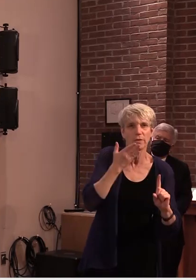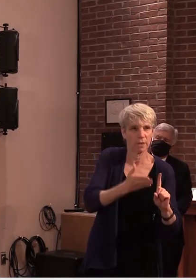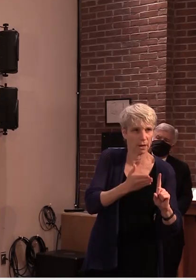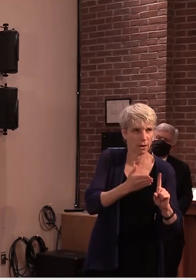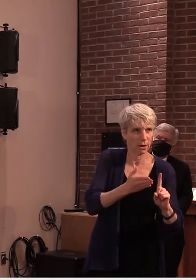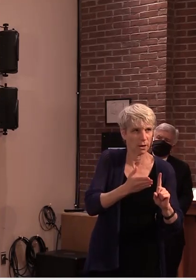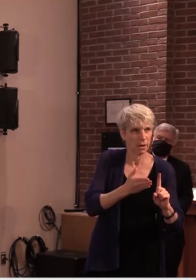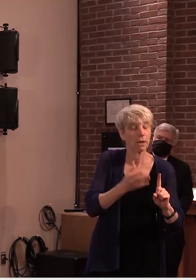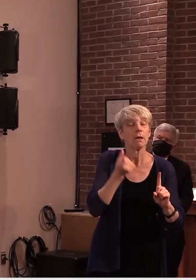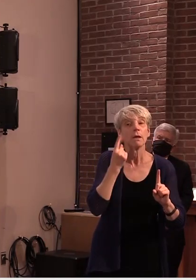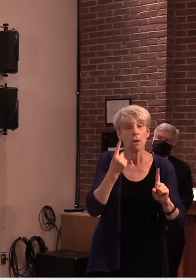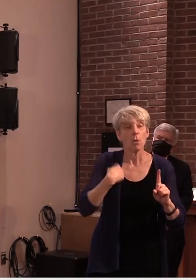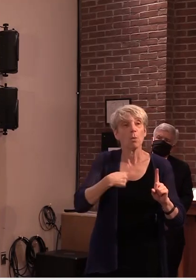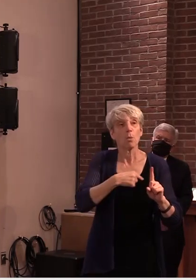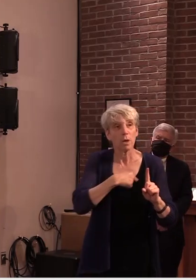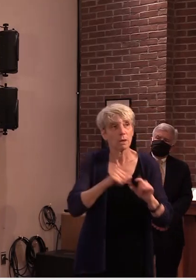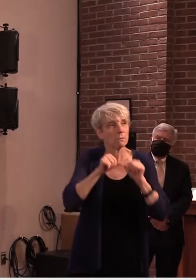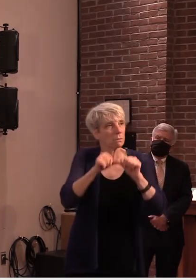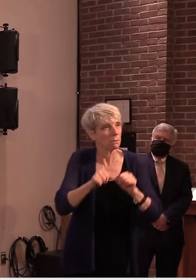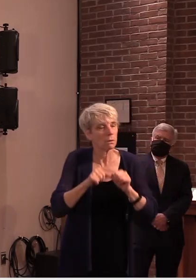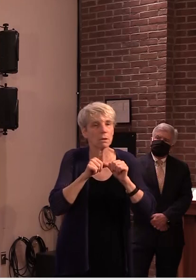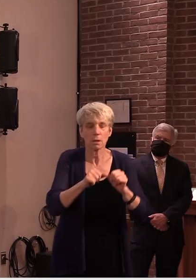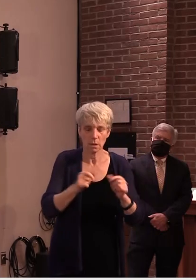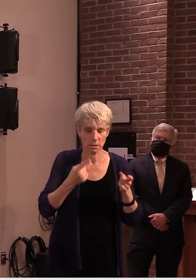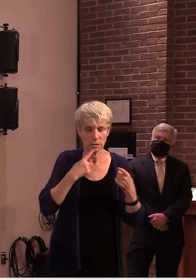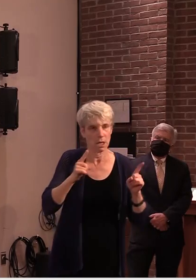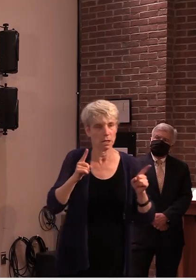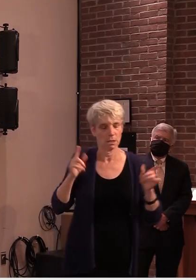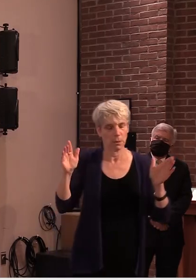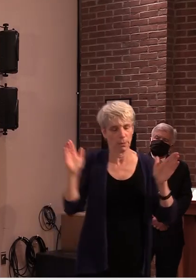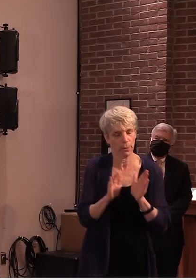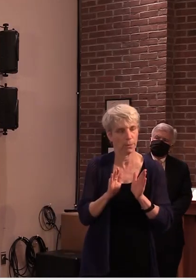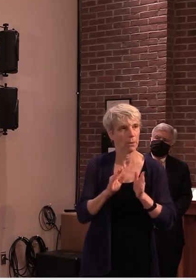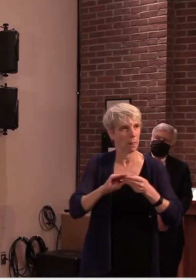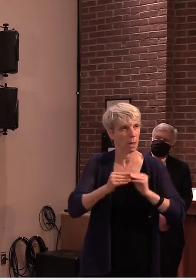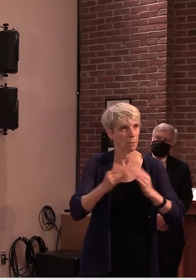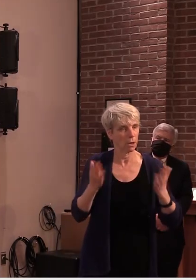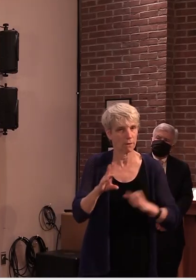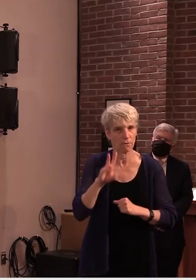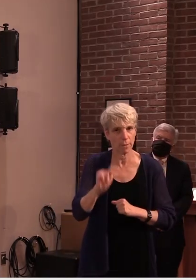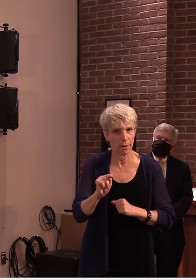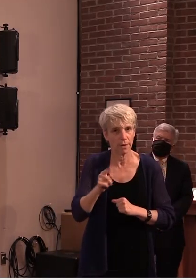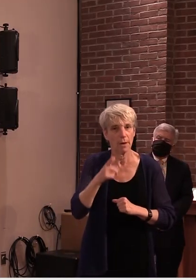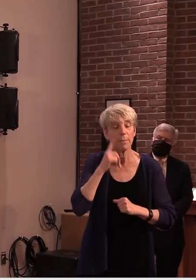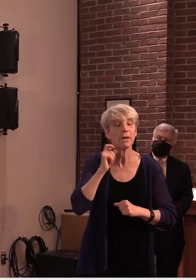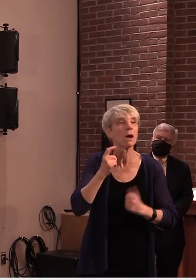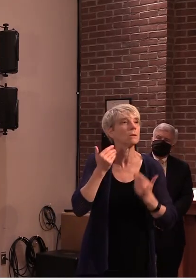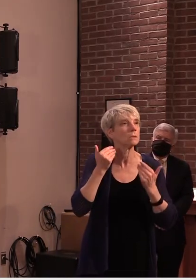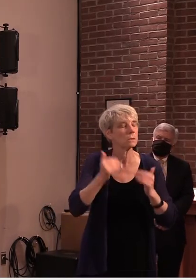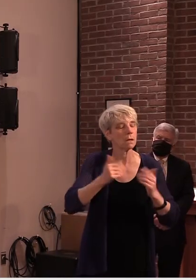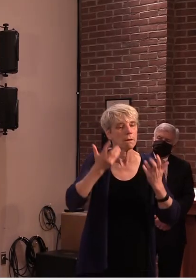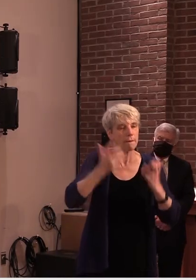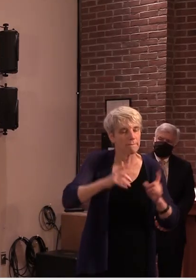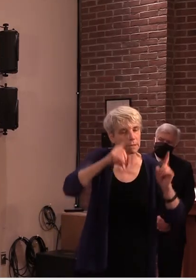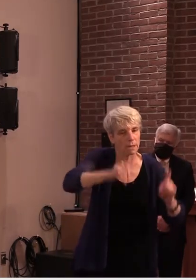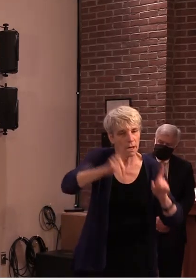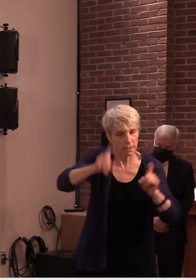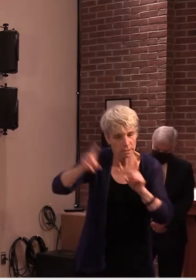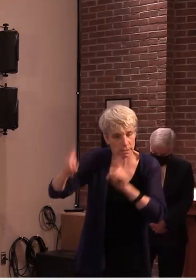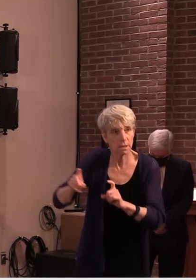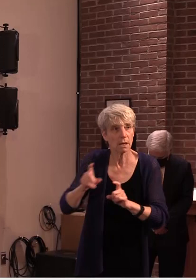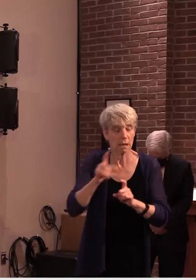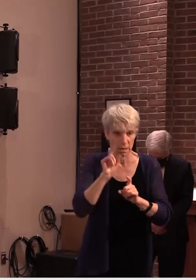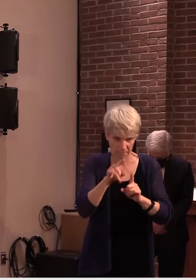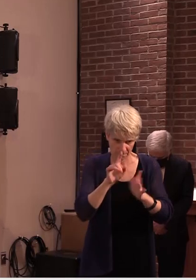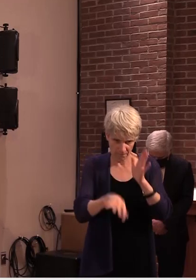containment strategy in the state of vermont because of testing and contact tracing which is key to limiting the